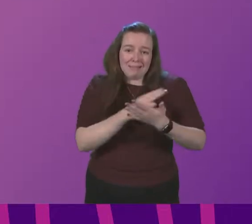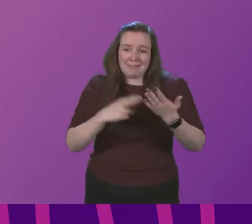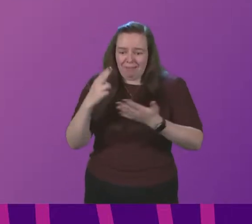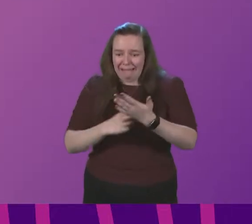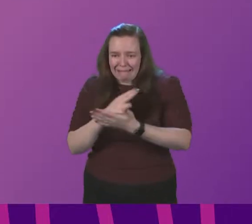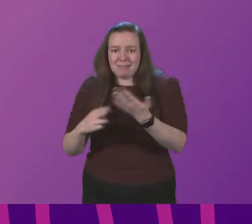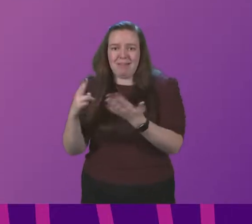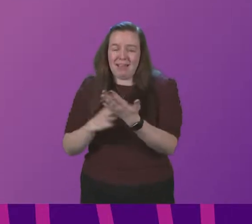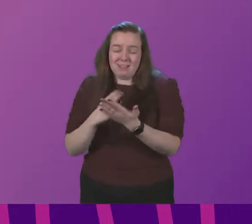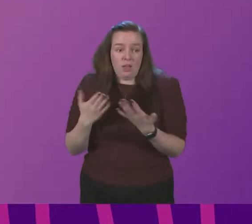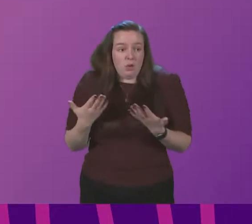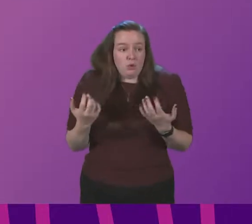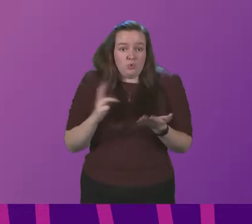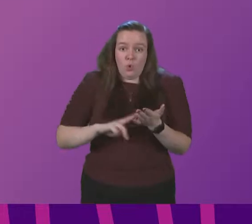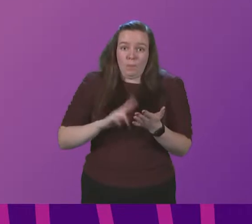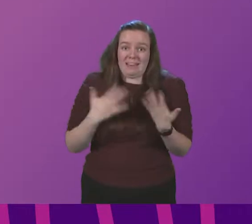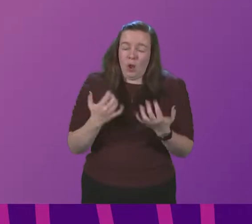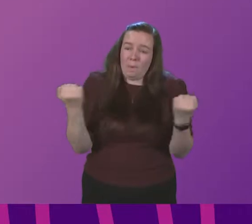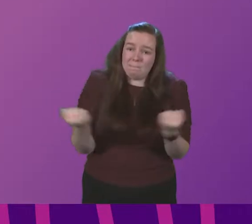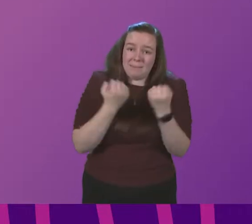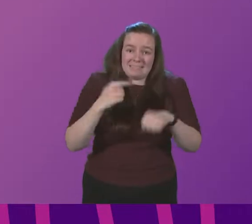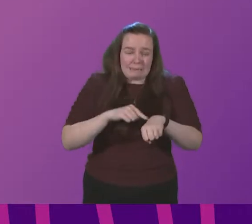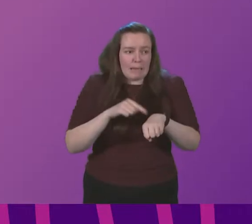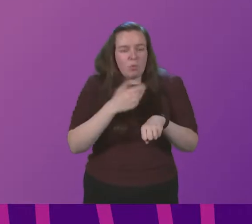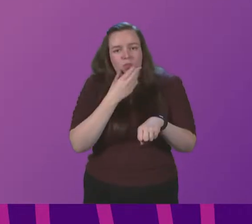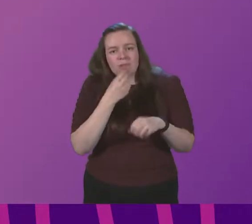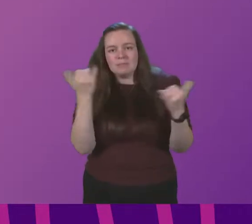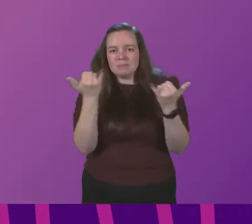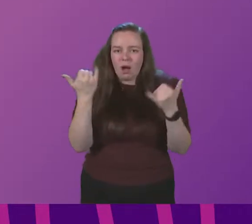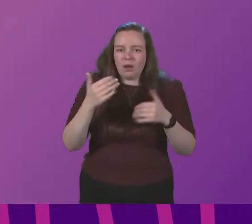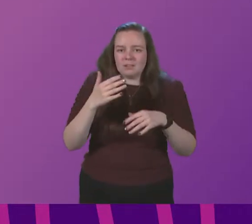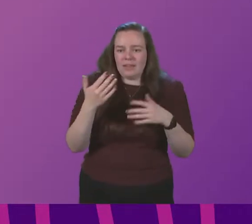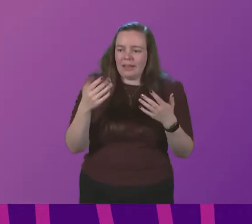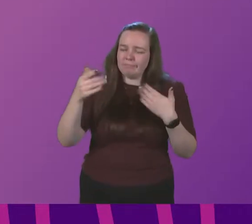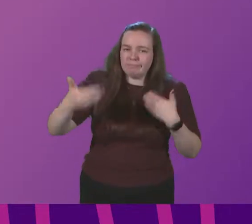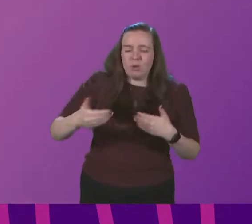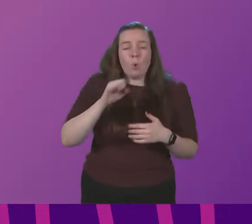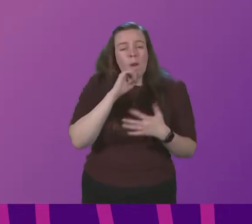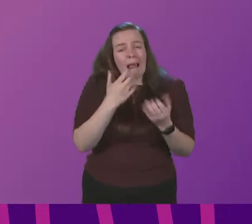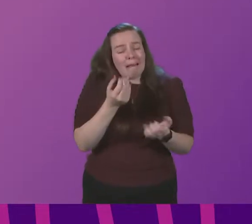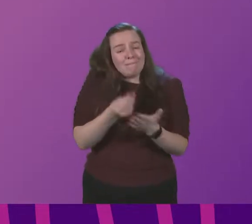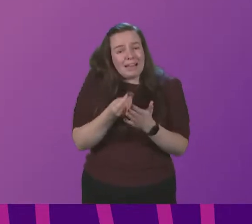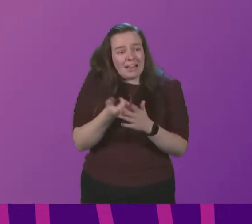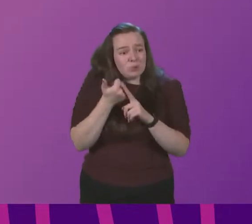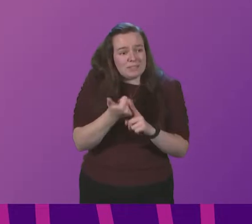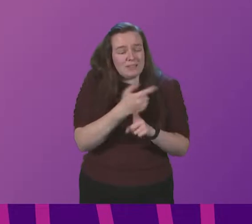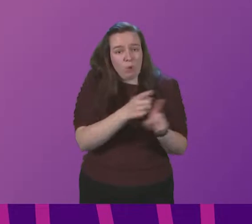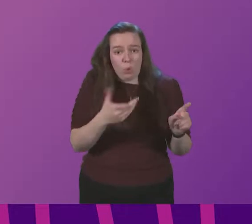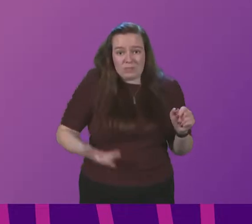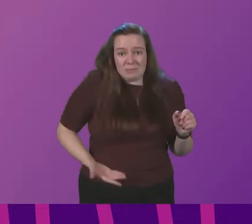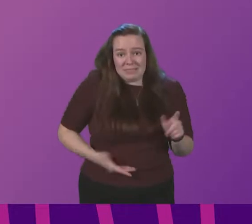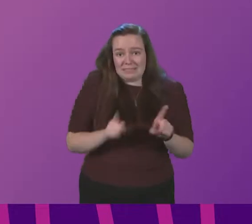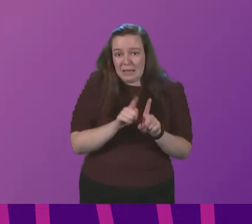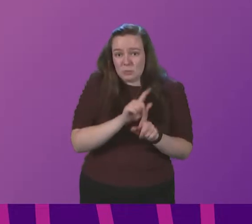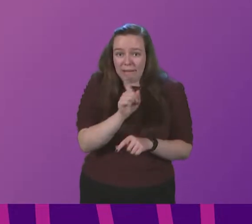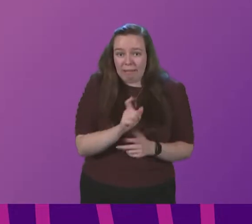what would normally be their busiest time of year with the Christmas party season so will there be financial assistance offered to those businesses as well